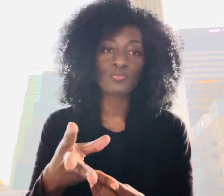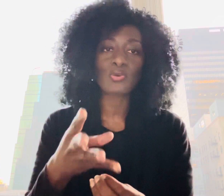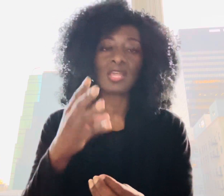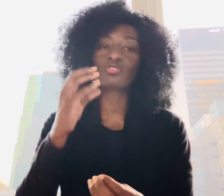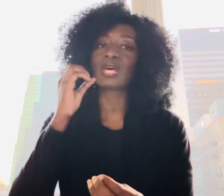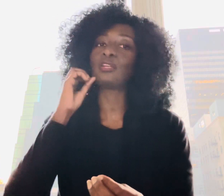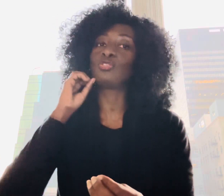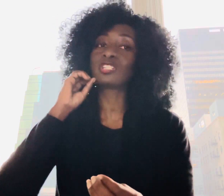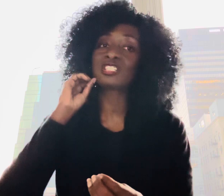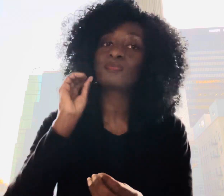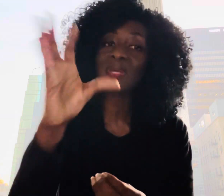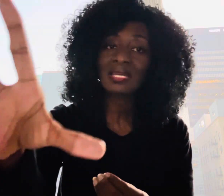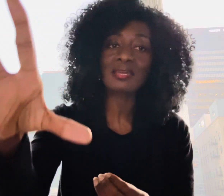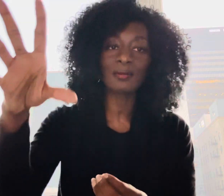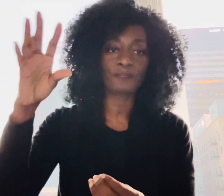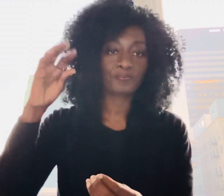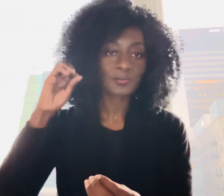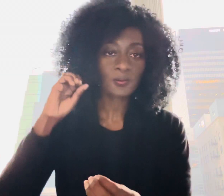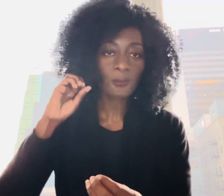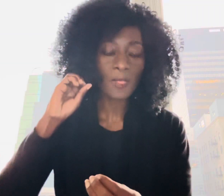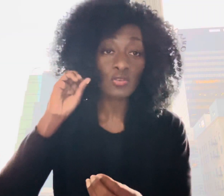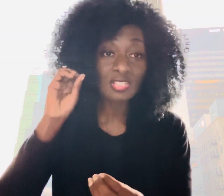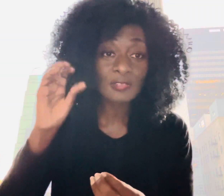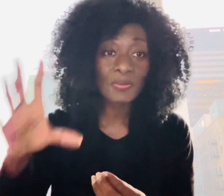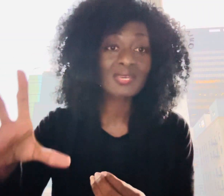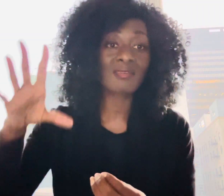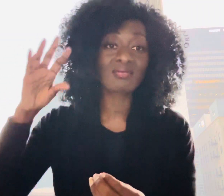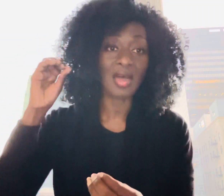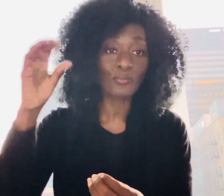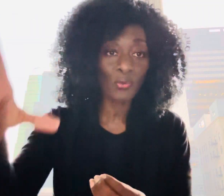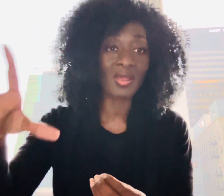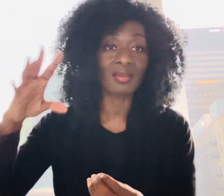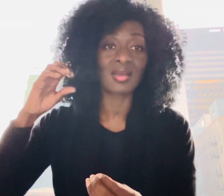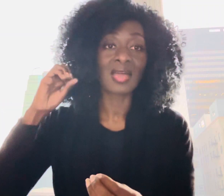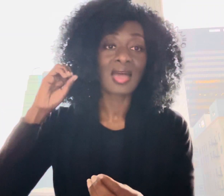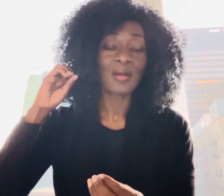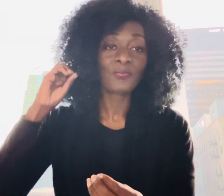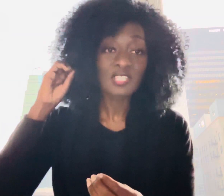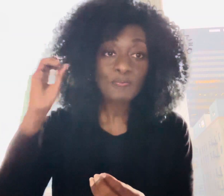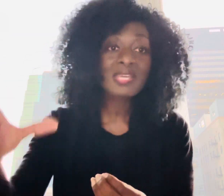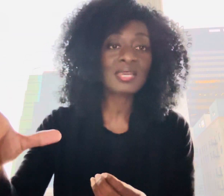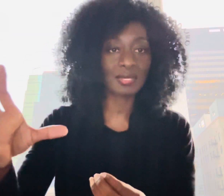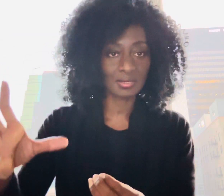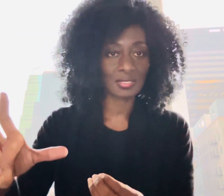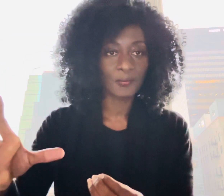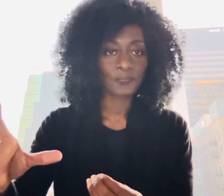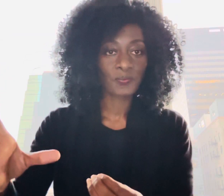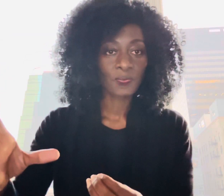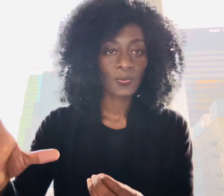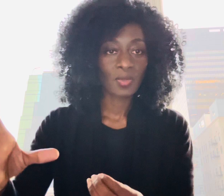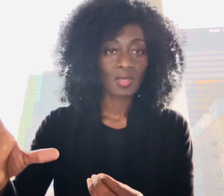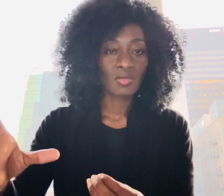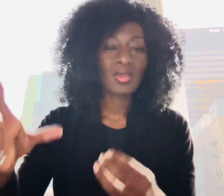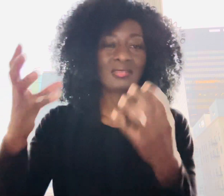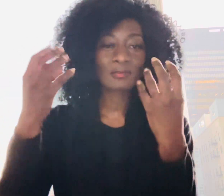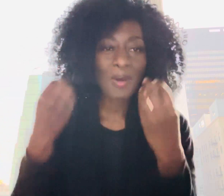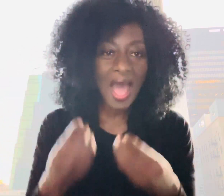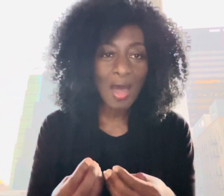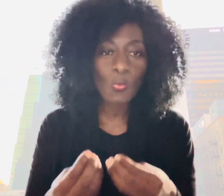praying so that you're speaking you're speaking that prayer speaking it there is power